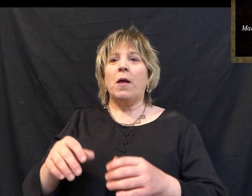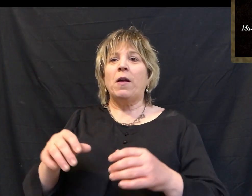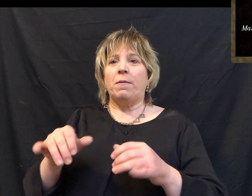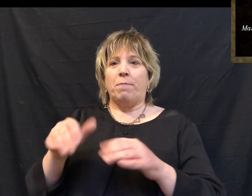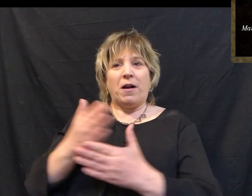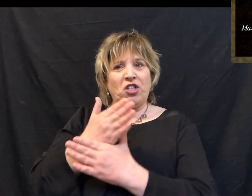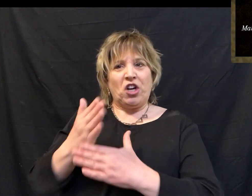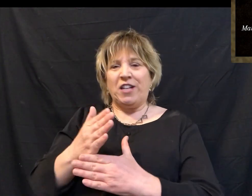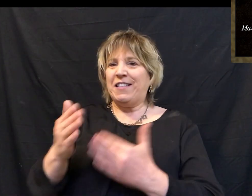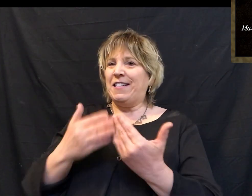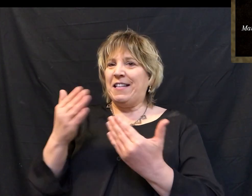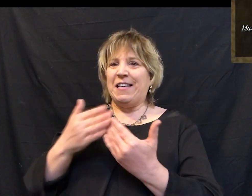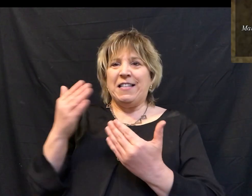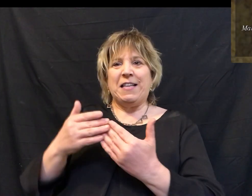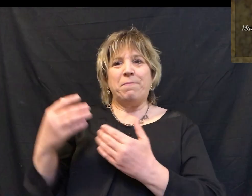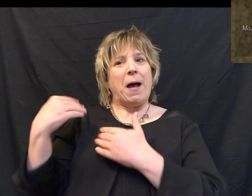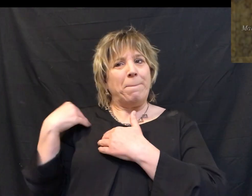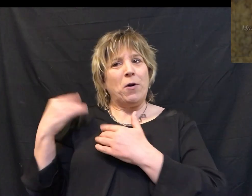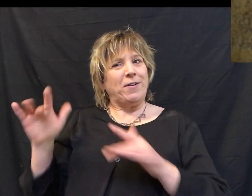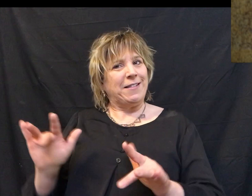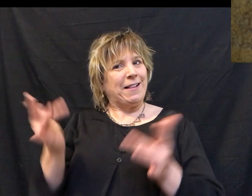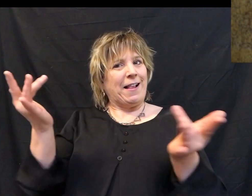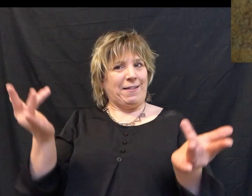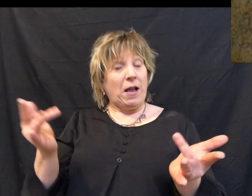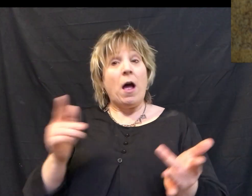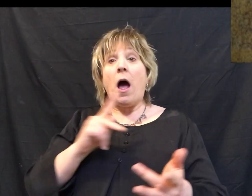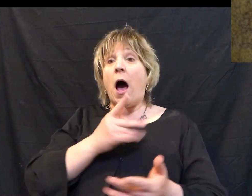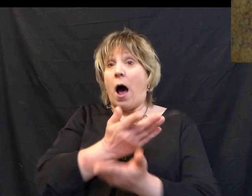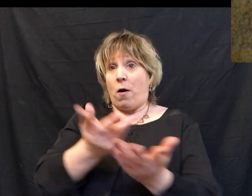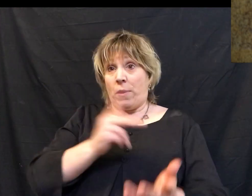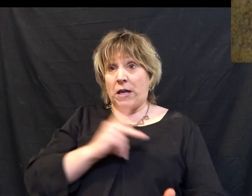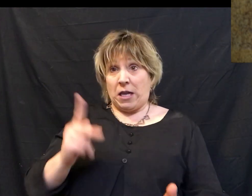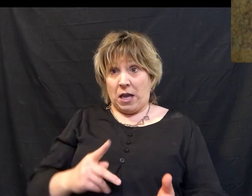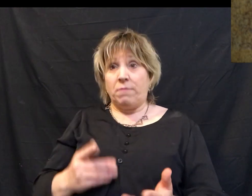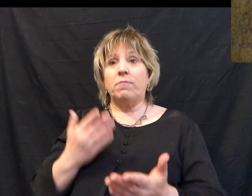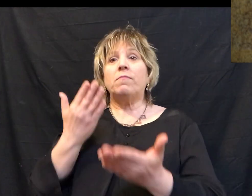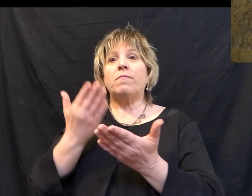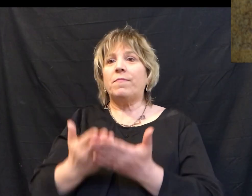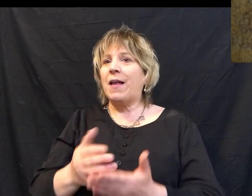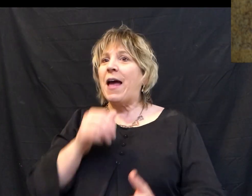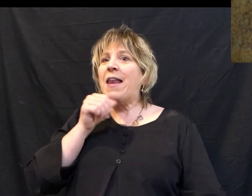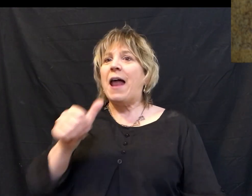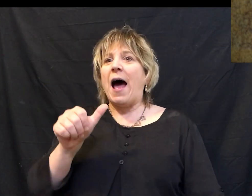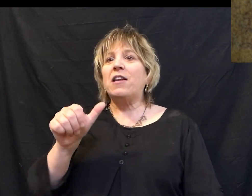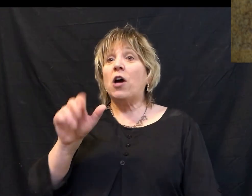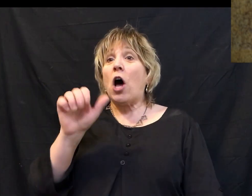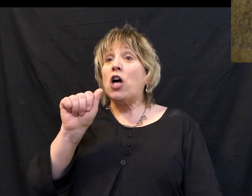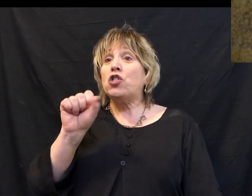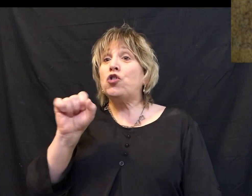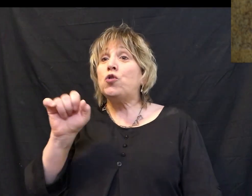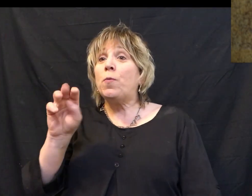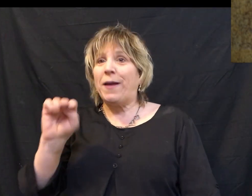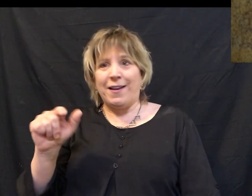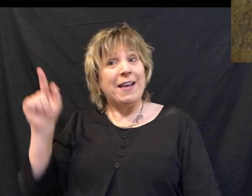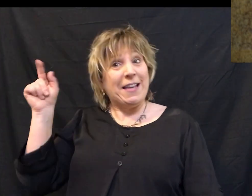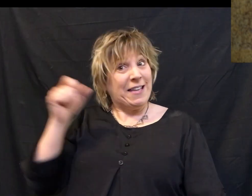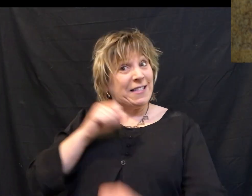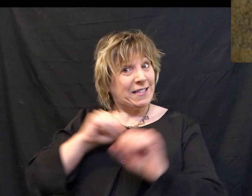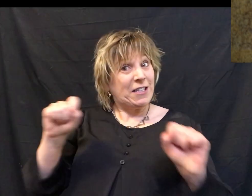is light. You see, our king comes to us. He's unassuming. We know that he is